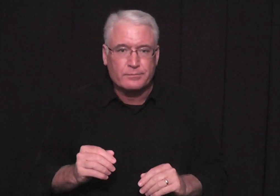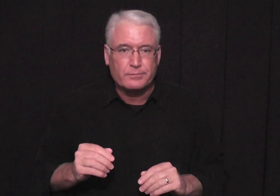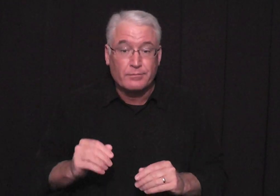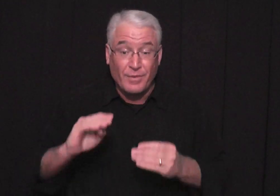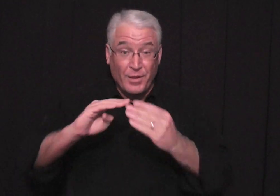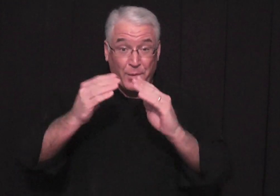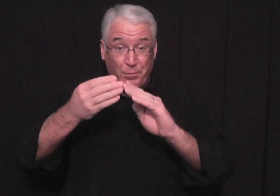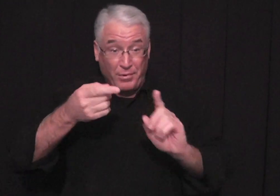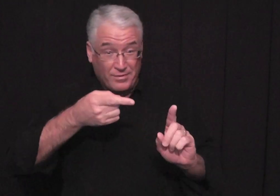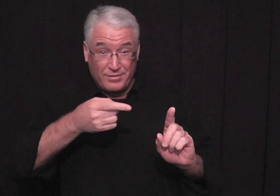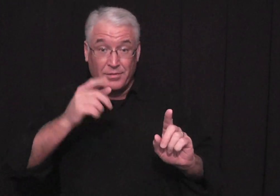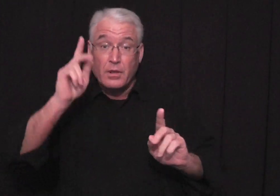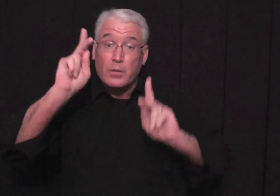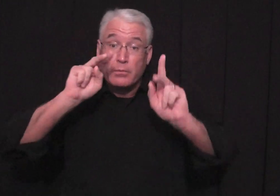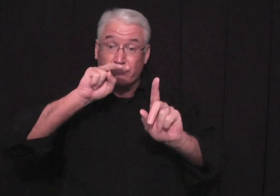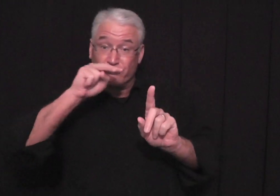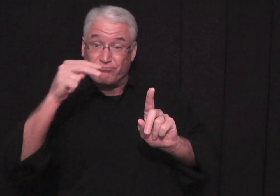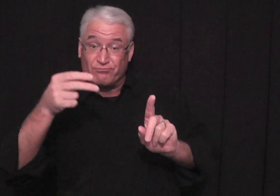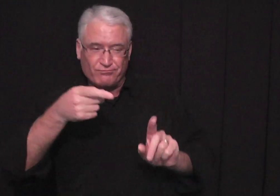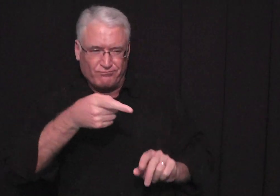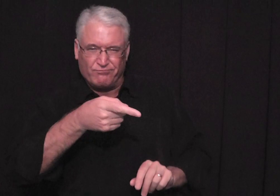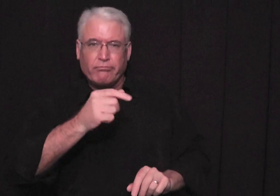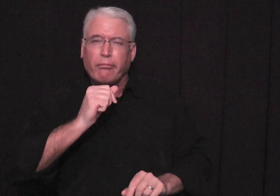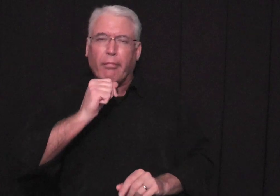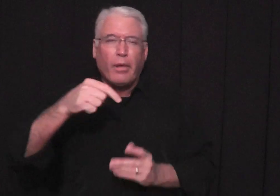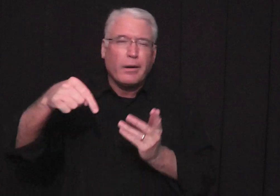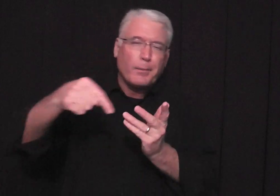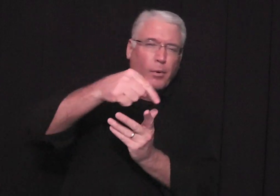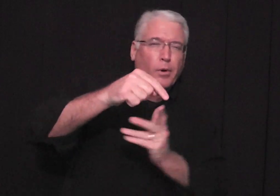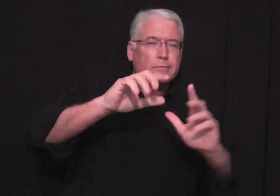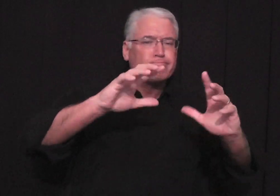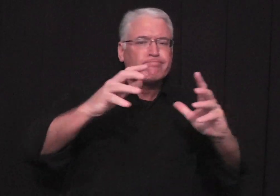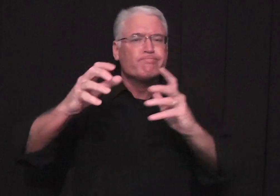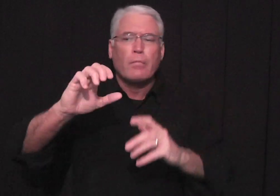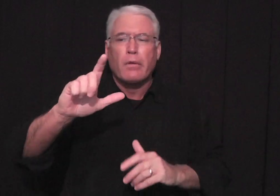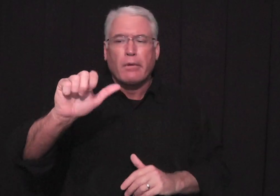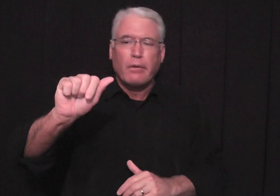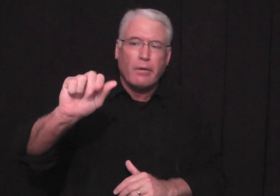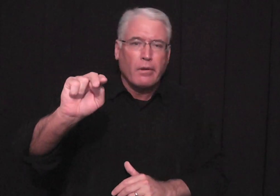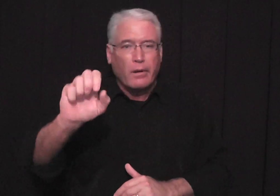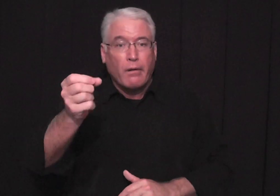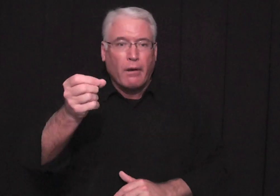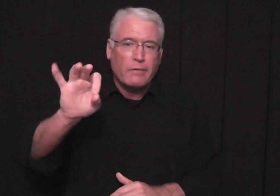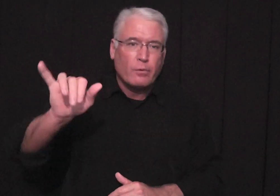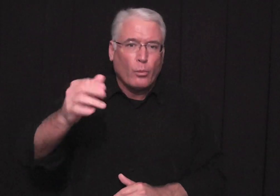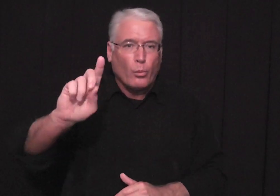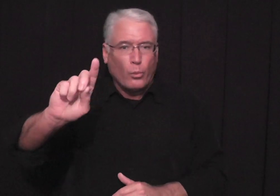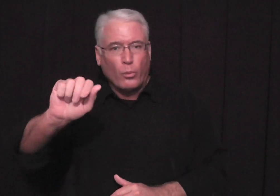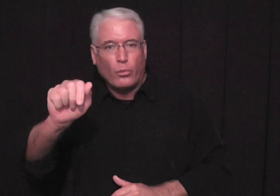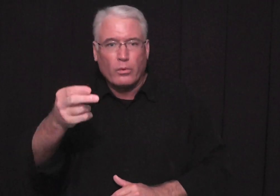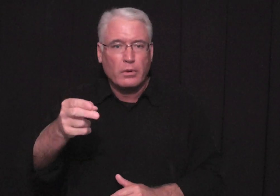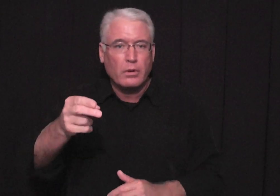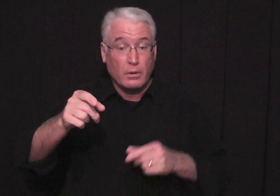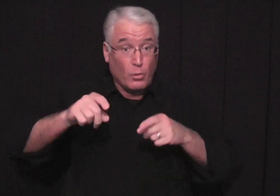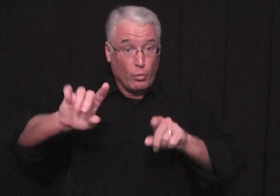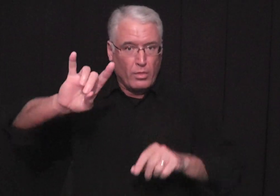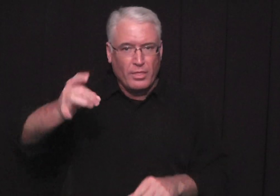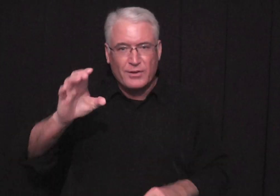would be born in the town the town of bethlehem and the people's perspective was that bethlehem was too insignificant to be among the